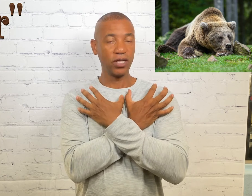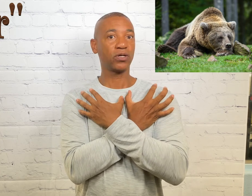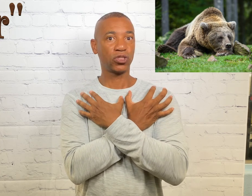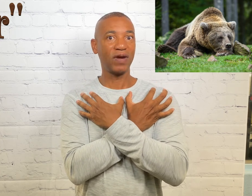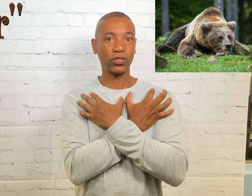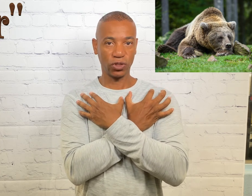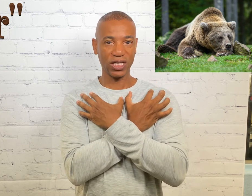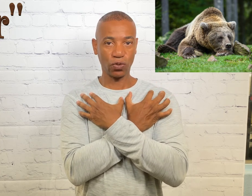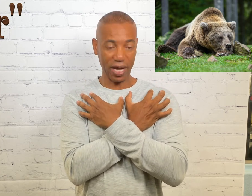you're going to scratch your chest twice.